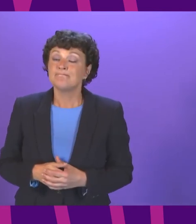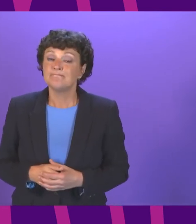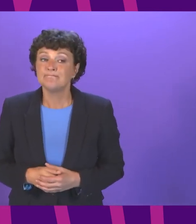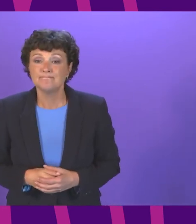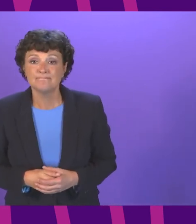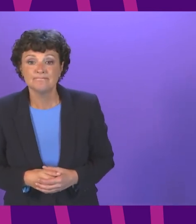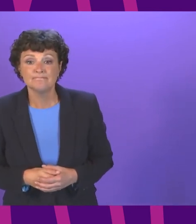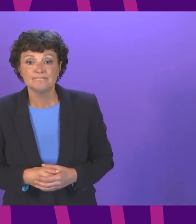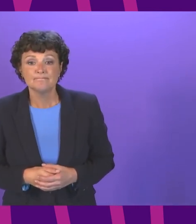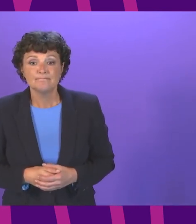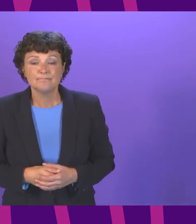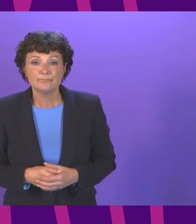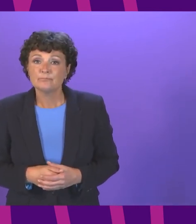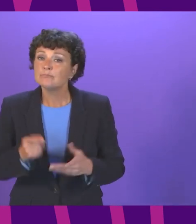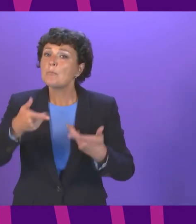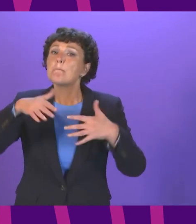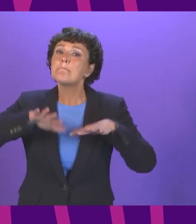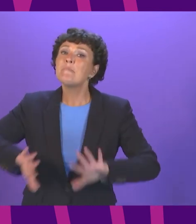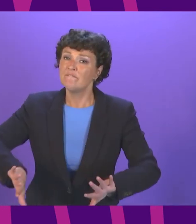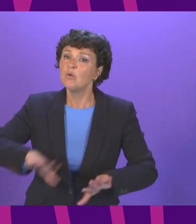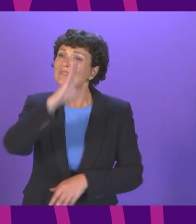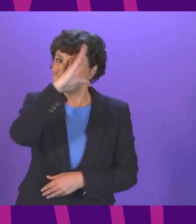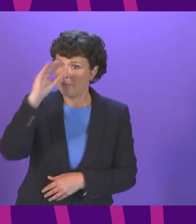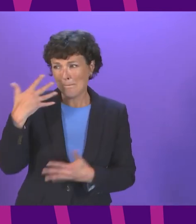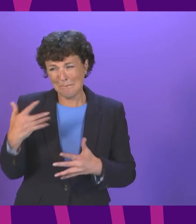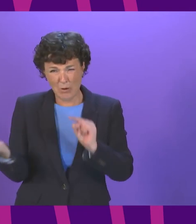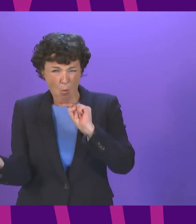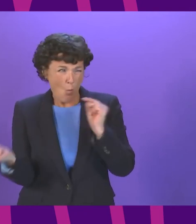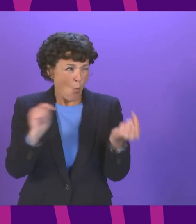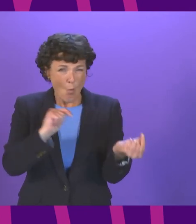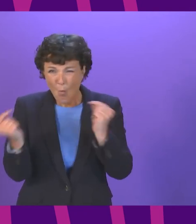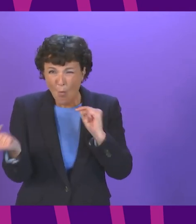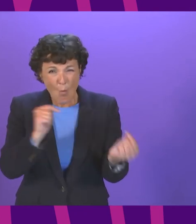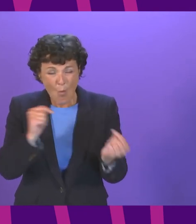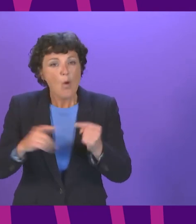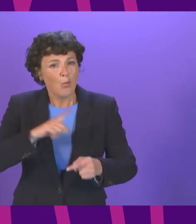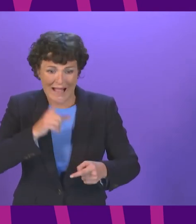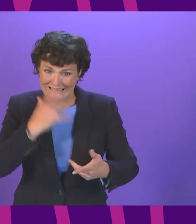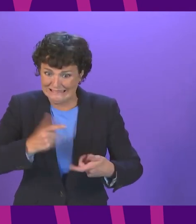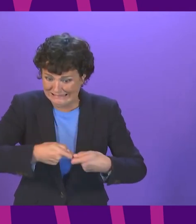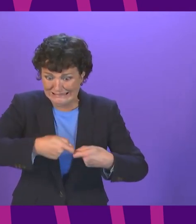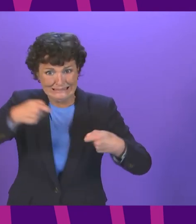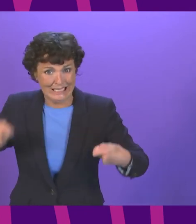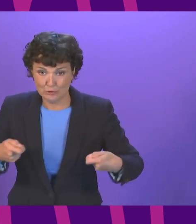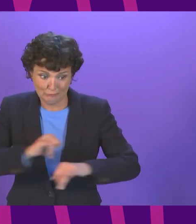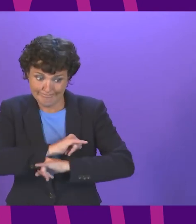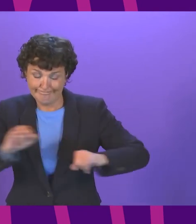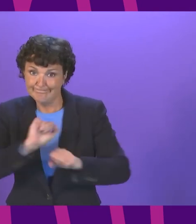before the summer we debated at length the need for an extension to the evictions ban and the coronavirus extension